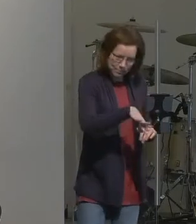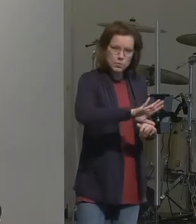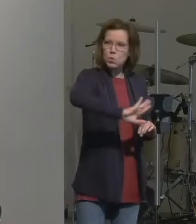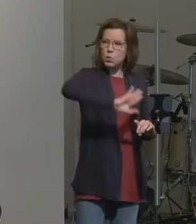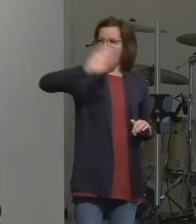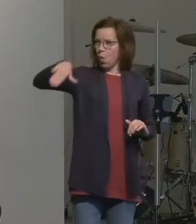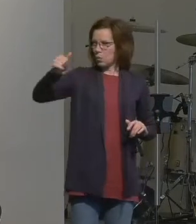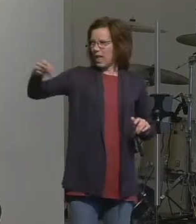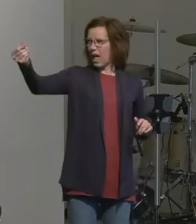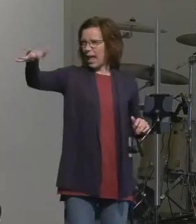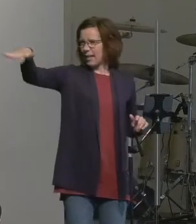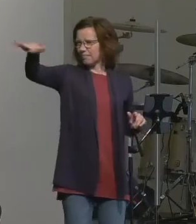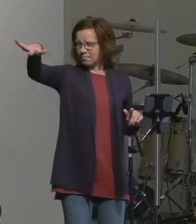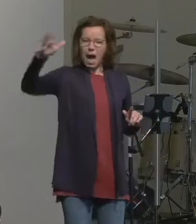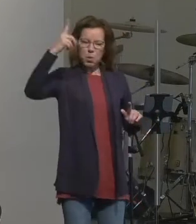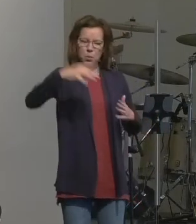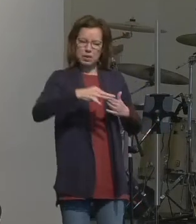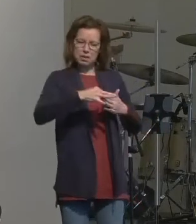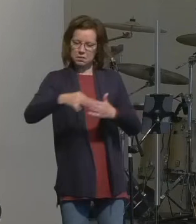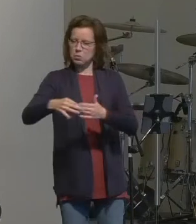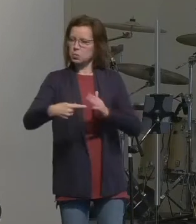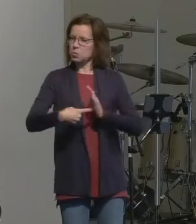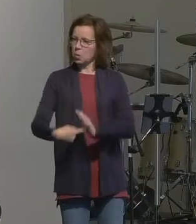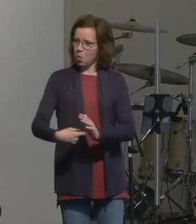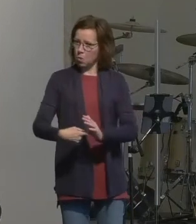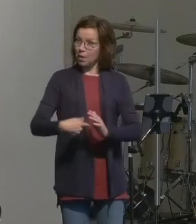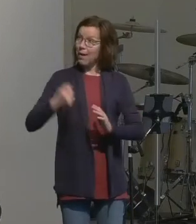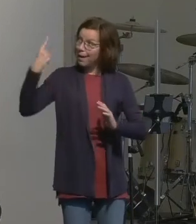Abram that no matter where we land I'm with you